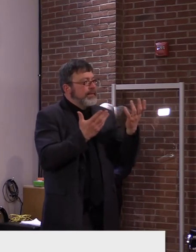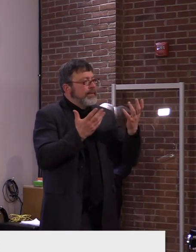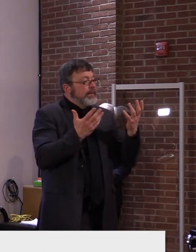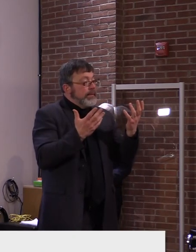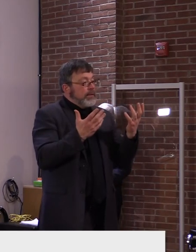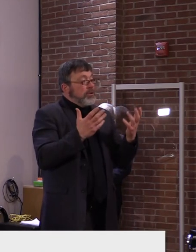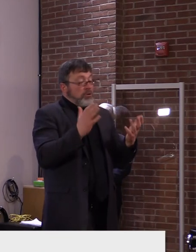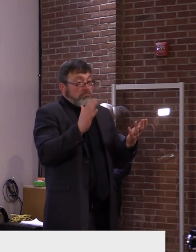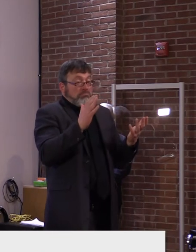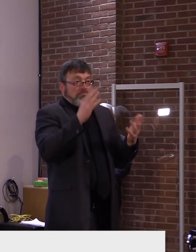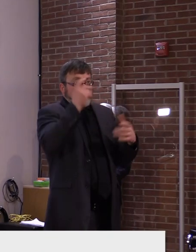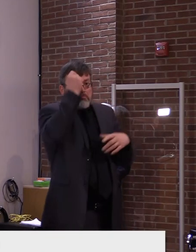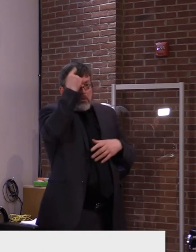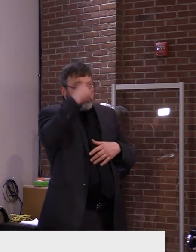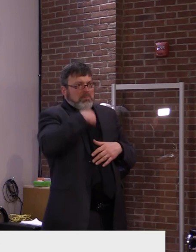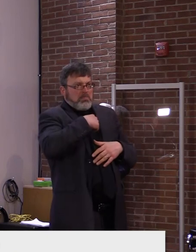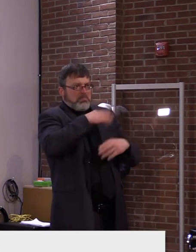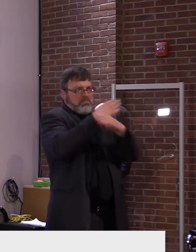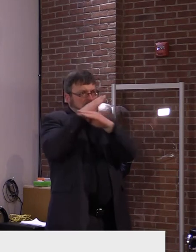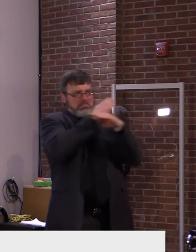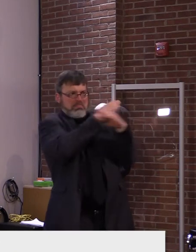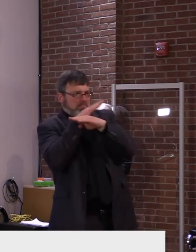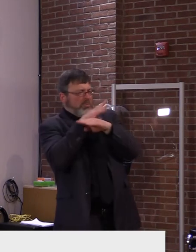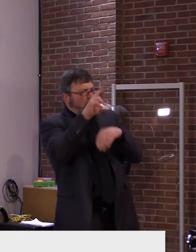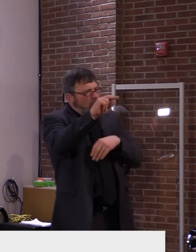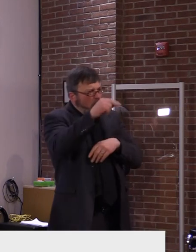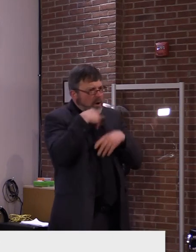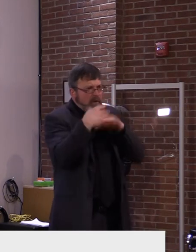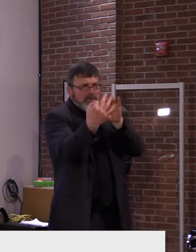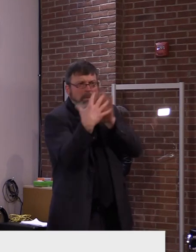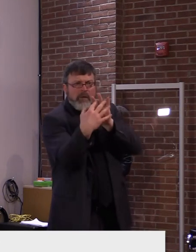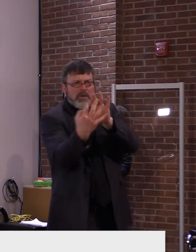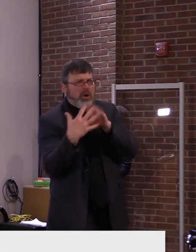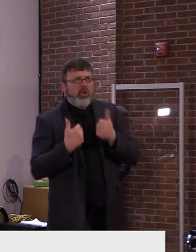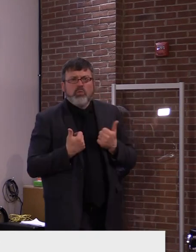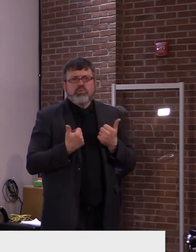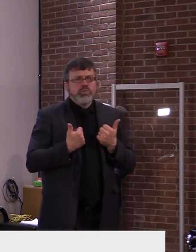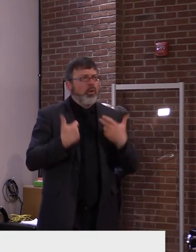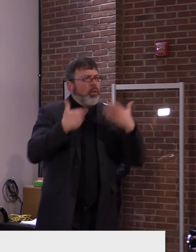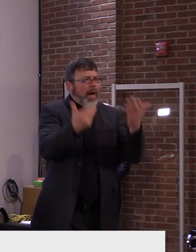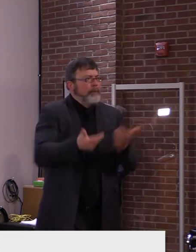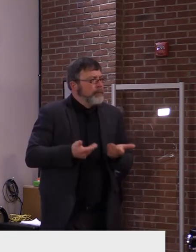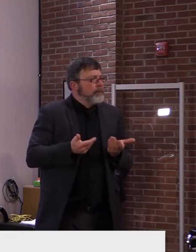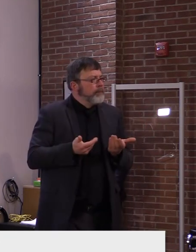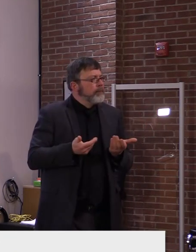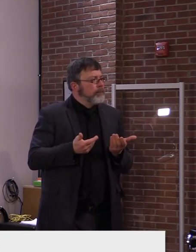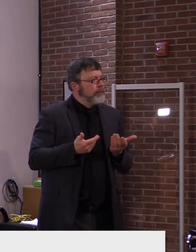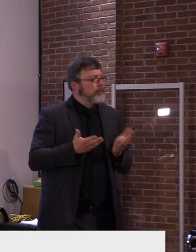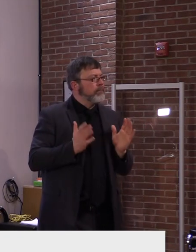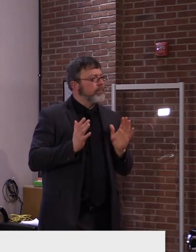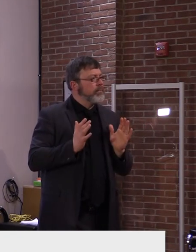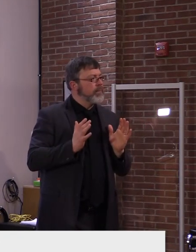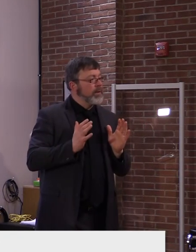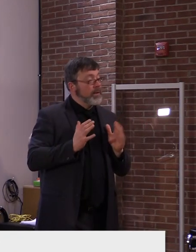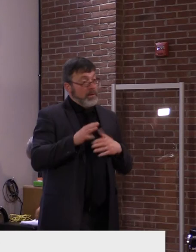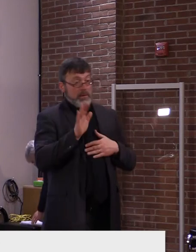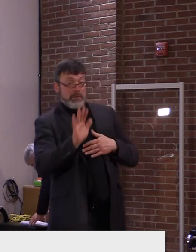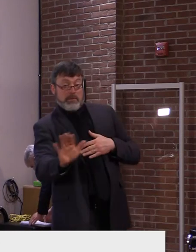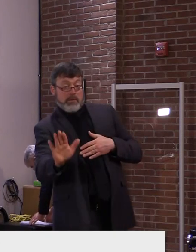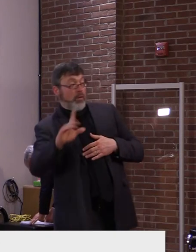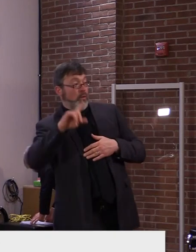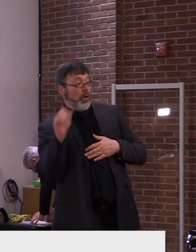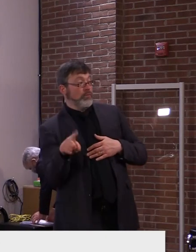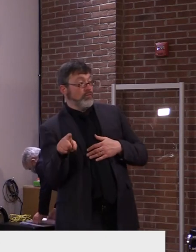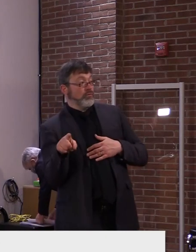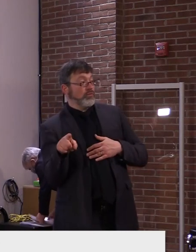Um, the last part of your question, um, the only way I think we would permit, uh, extended rehearsals now is outside.